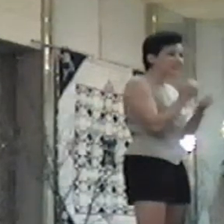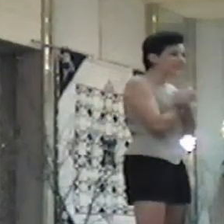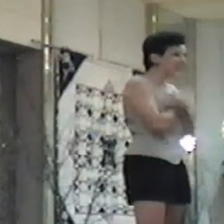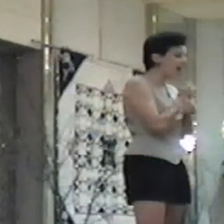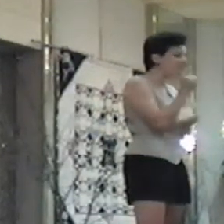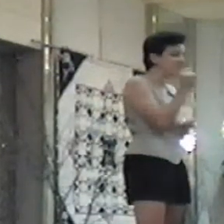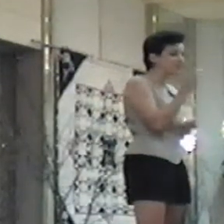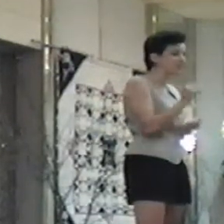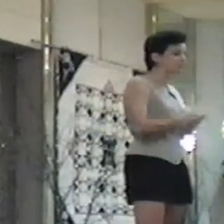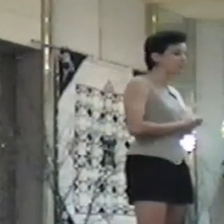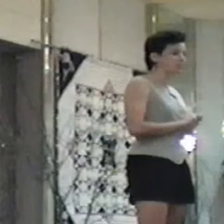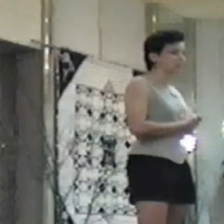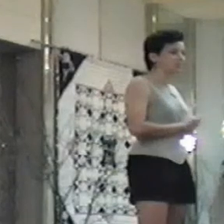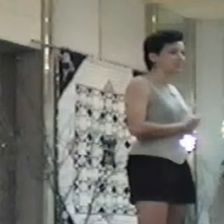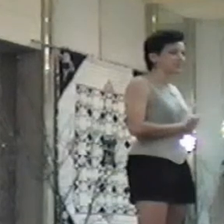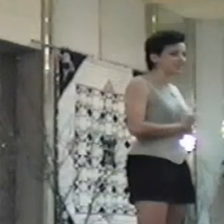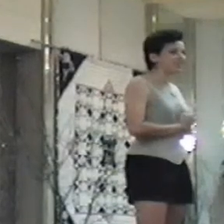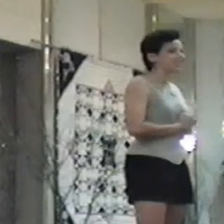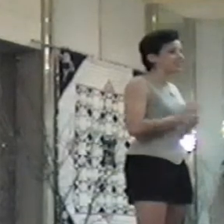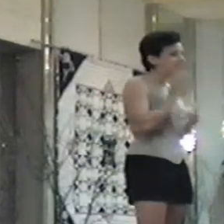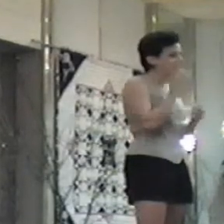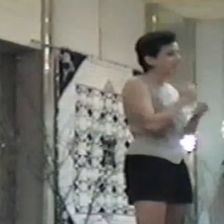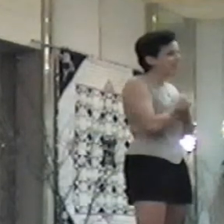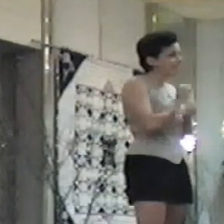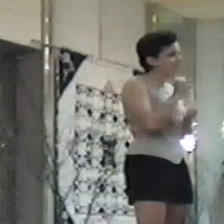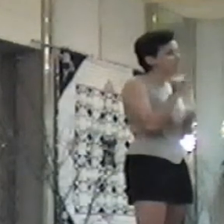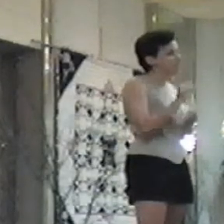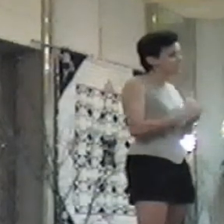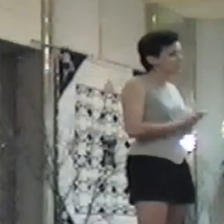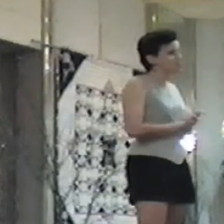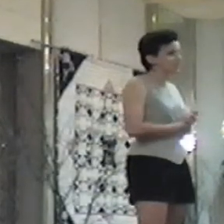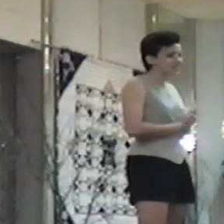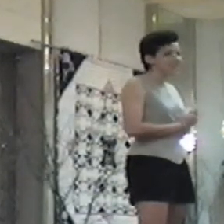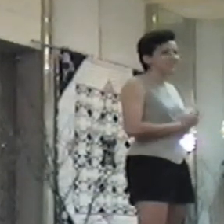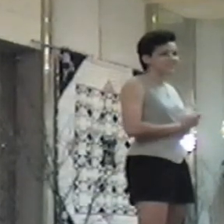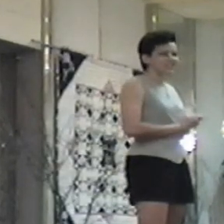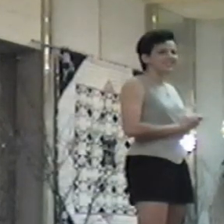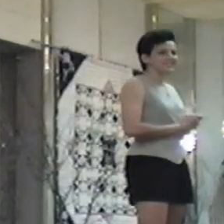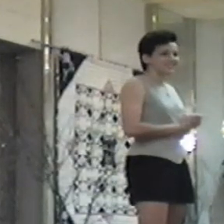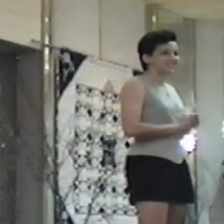Oh, I would love to. I would love to. much. Thank